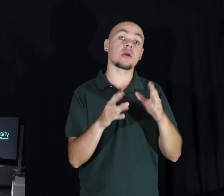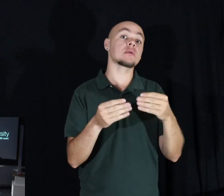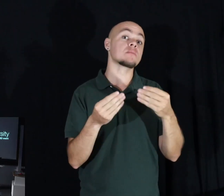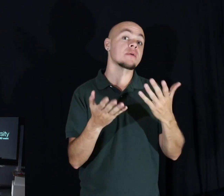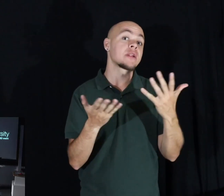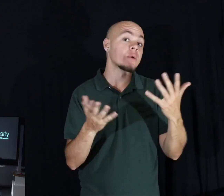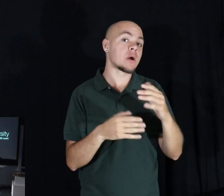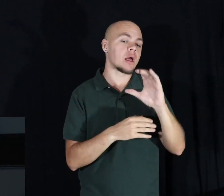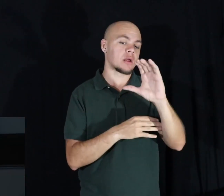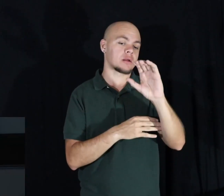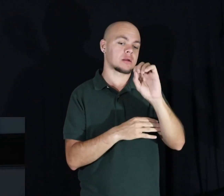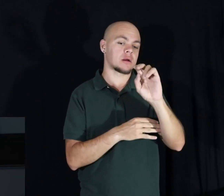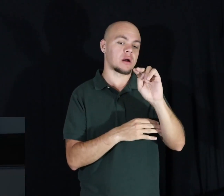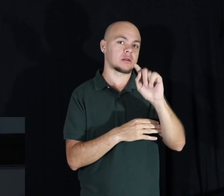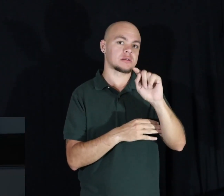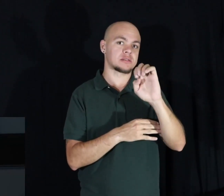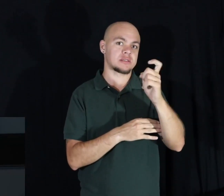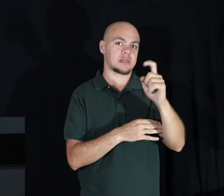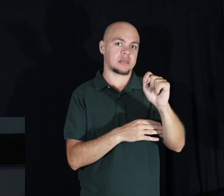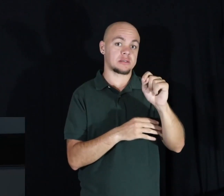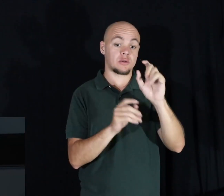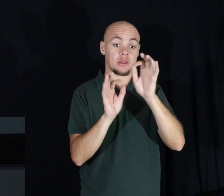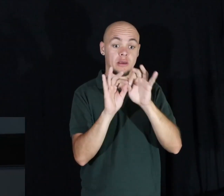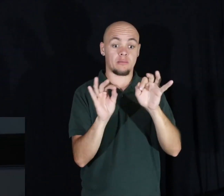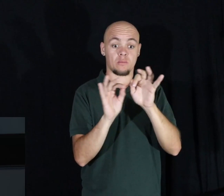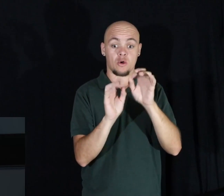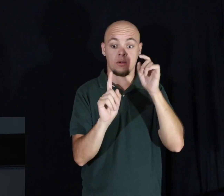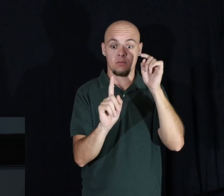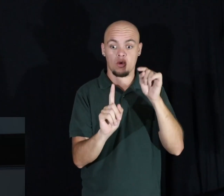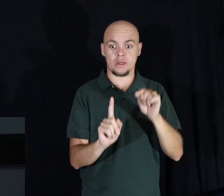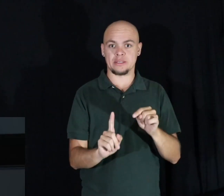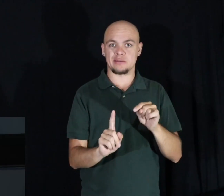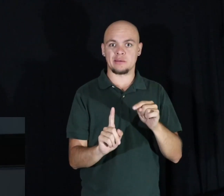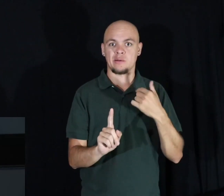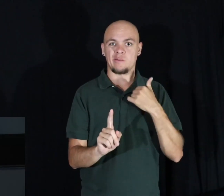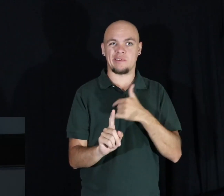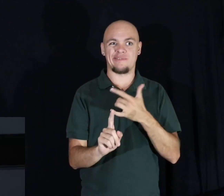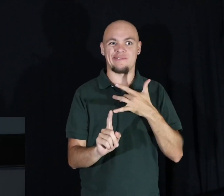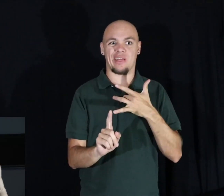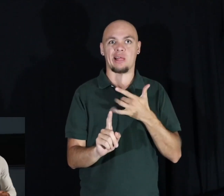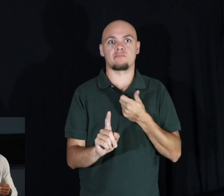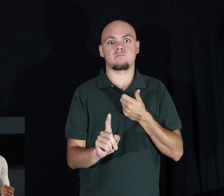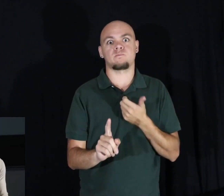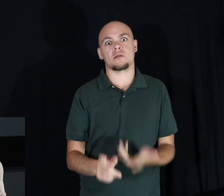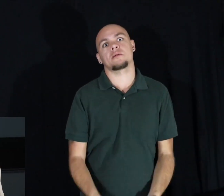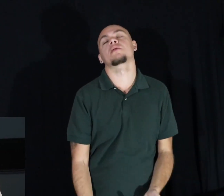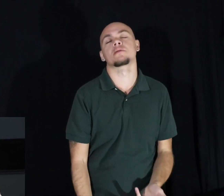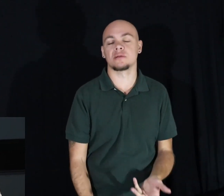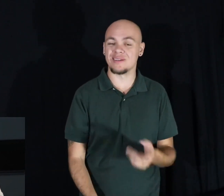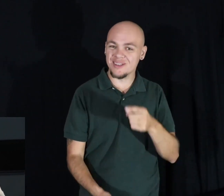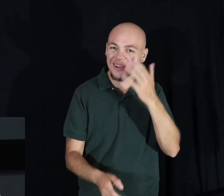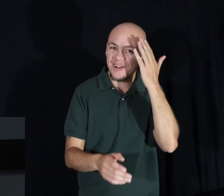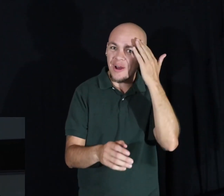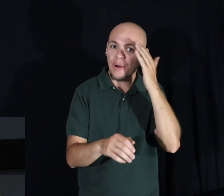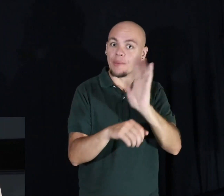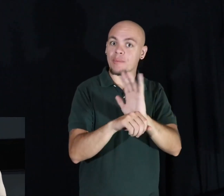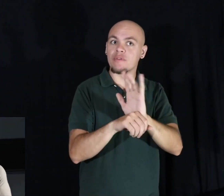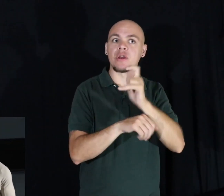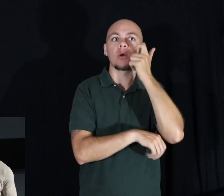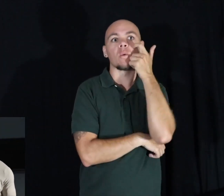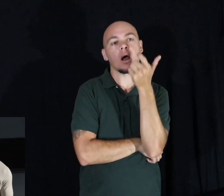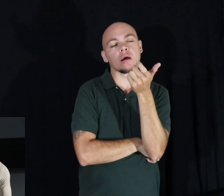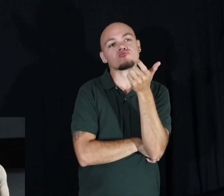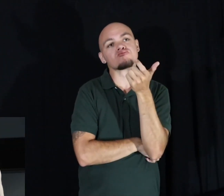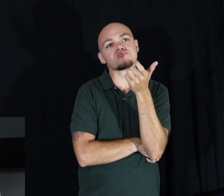So by the time our eyes have reached the key points, we're exhausted. Picture this. You're watching a movie and you're a couple scenes